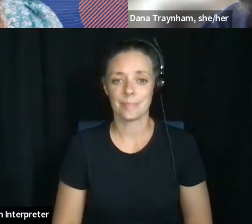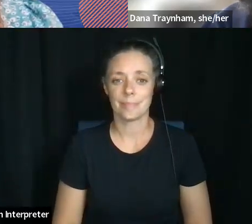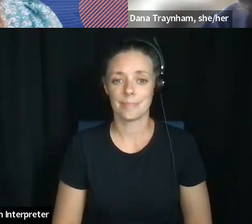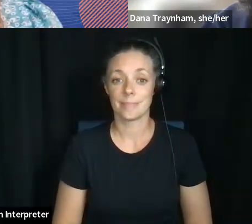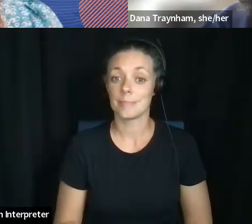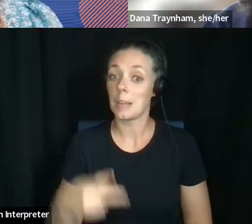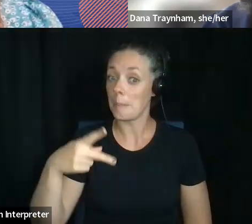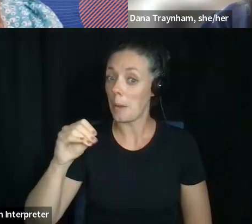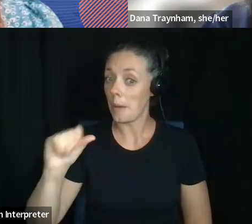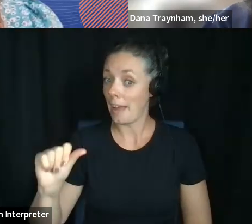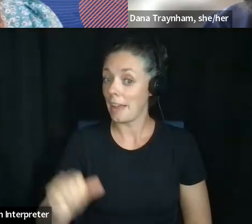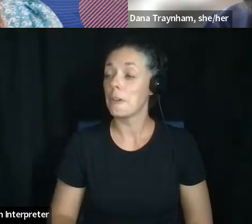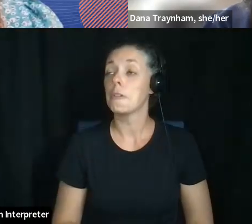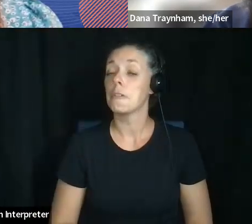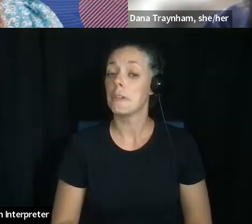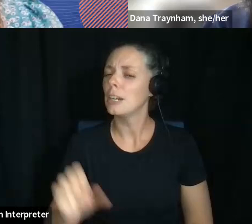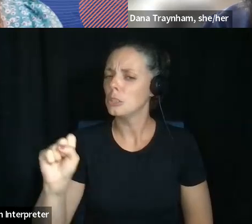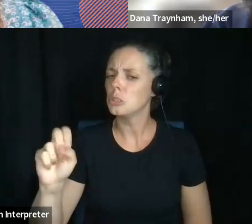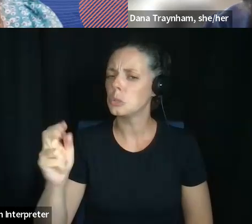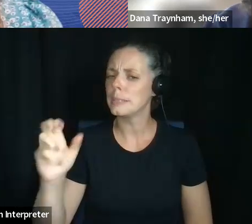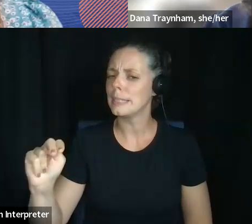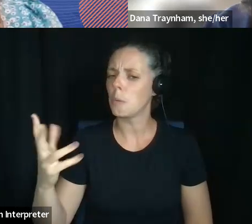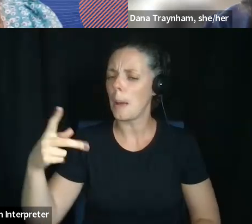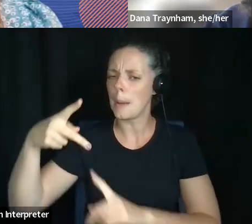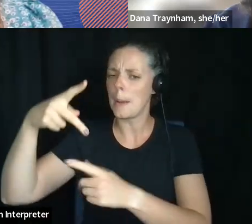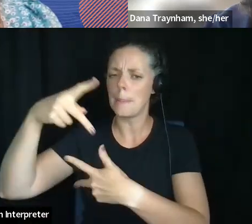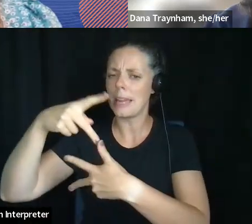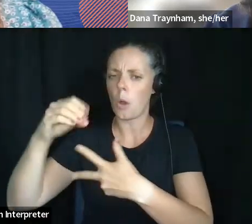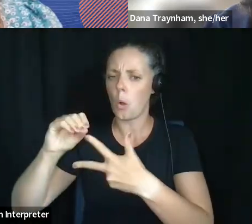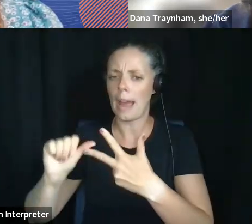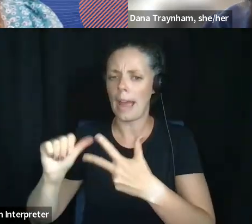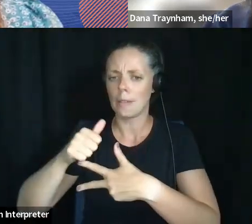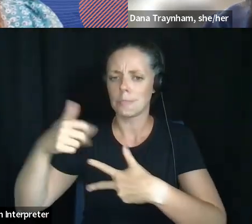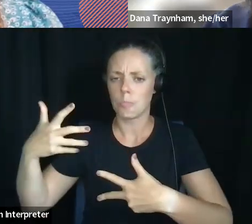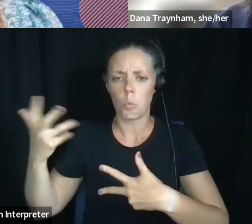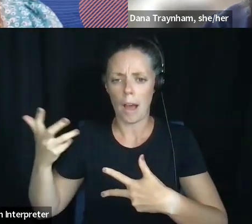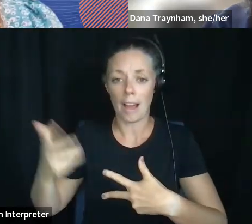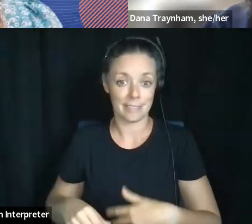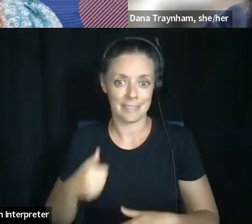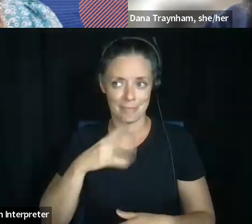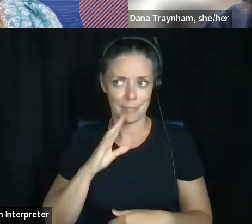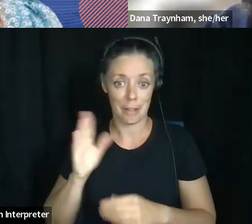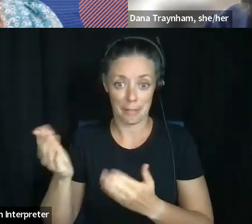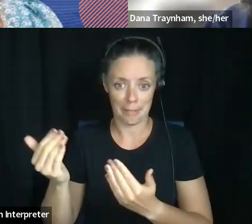Anybody? POA. Susan, can you tell us what a POA is? Put you on the spot.